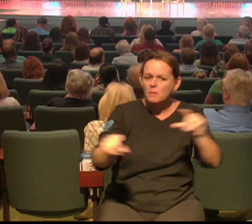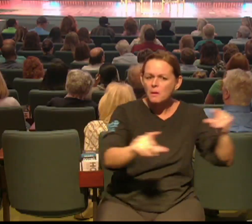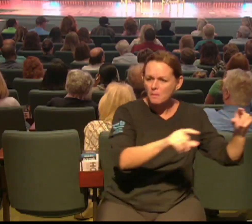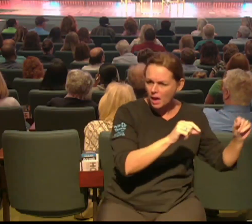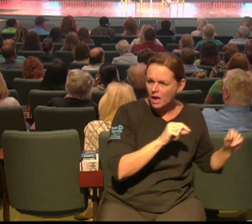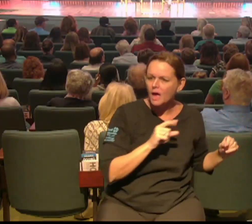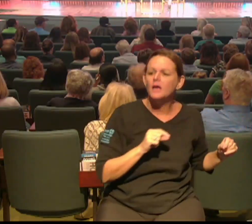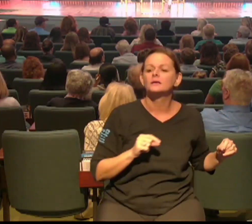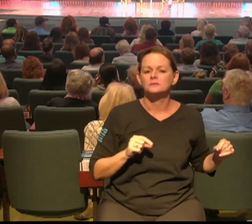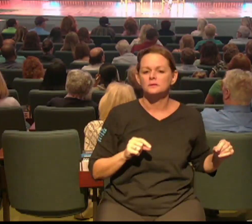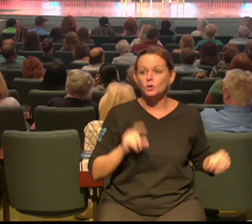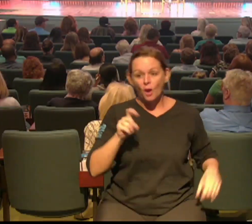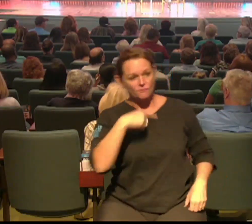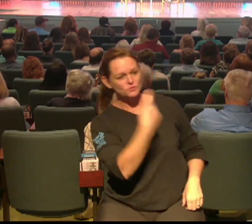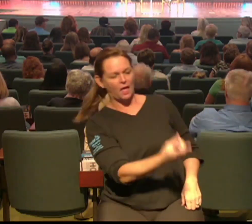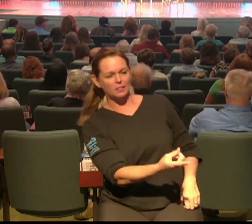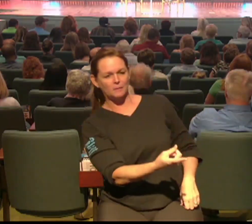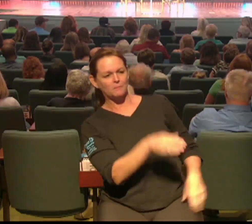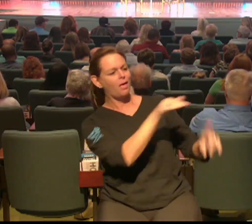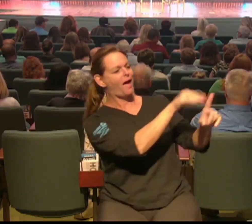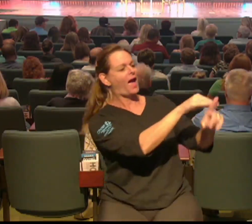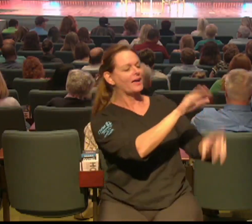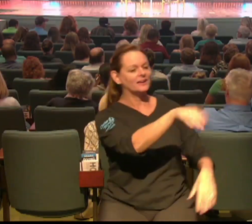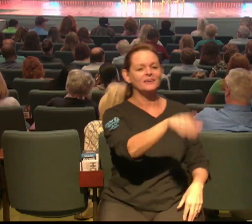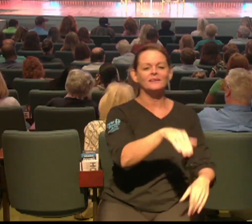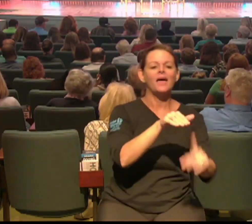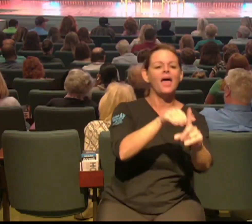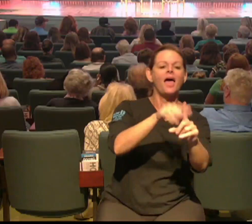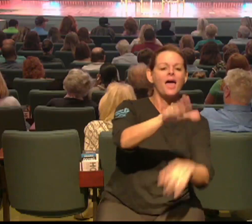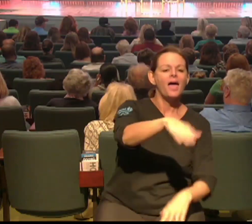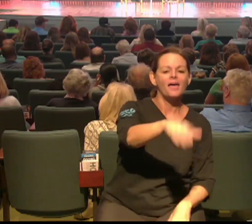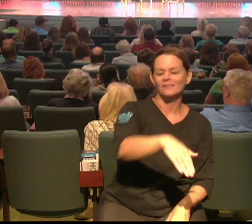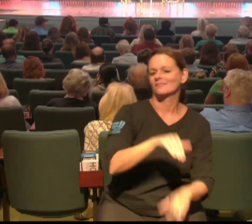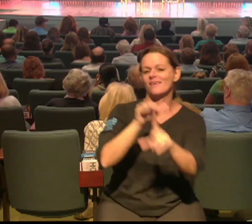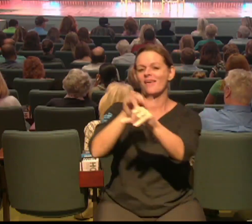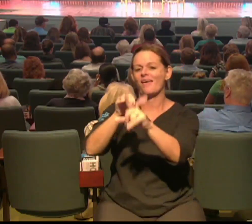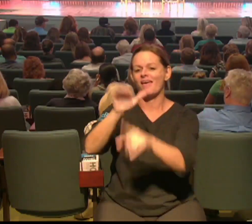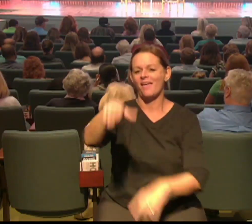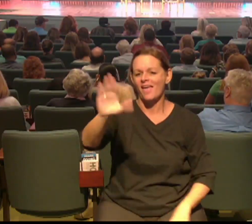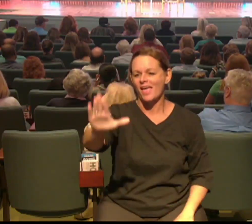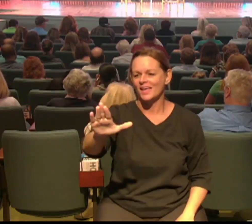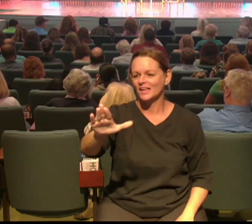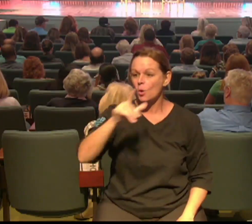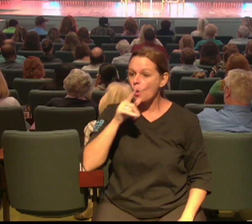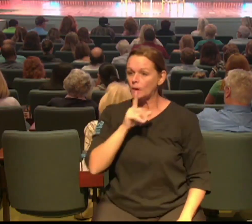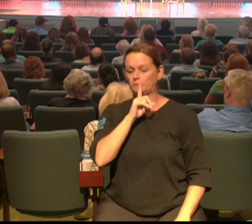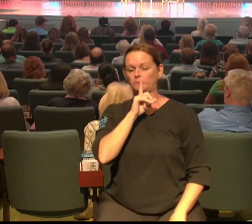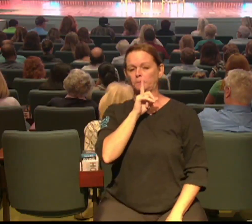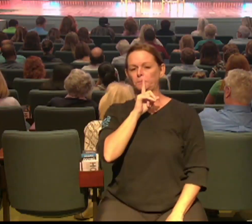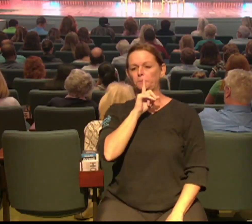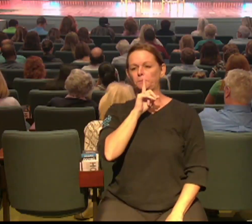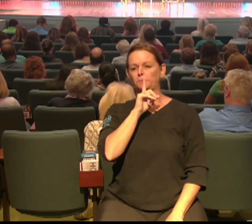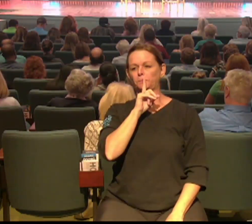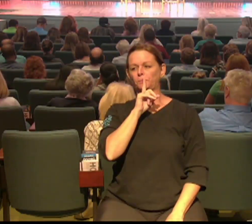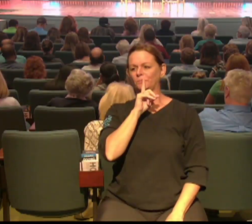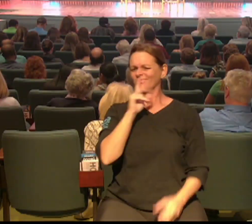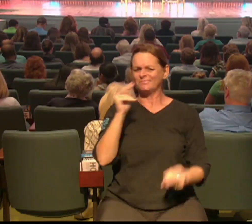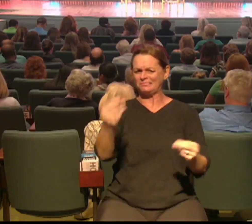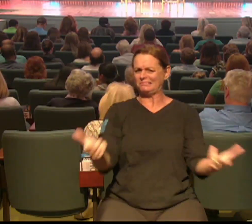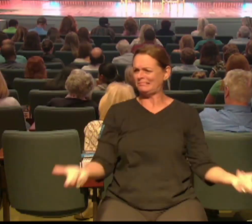Tells them. Guess who that somebody needs to be that somebody needs to be you and me right? So remember we're not called just to follow we're